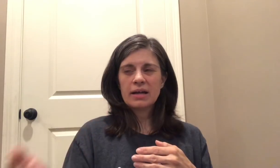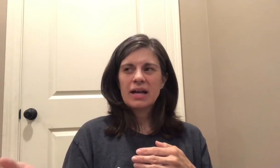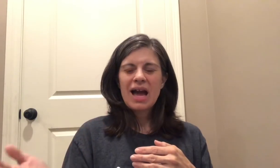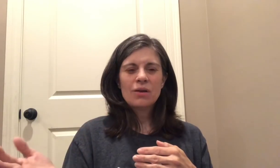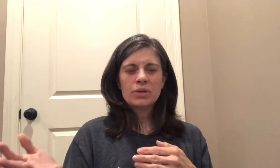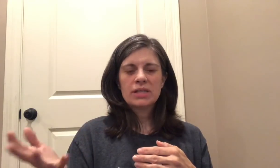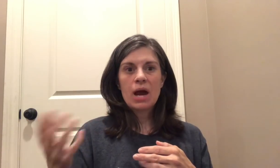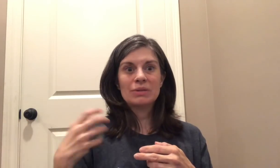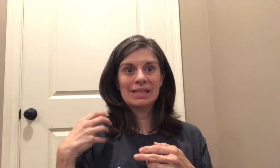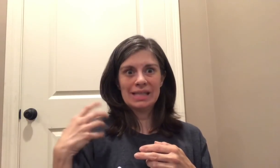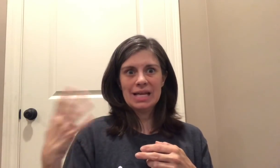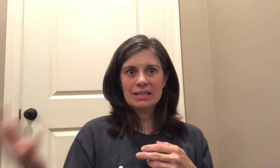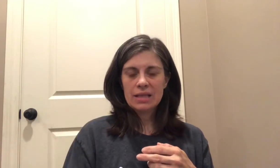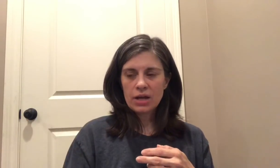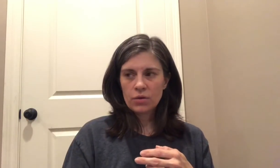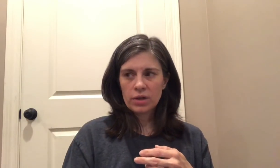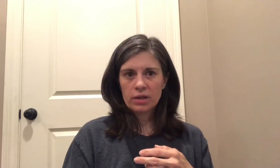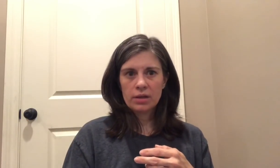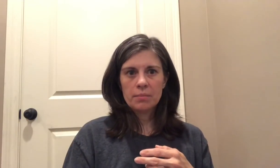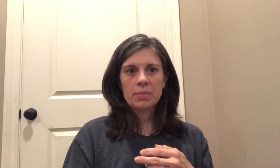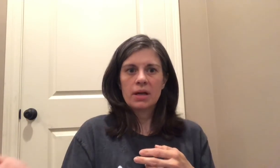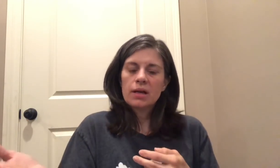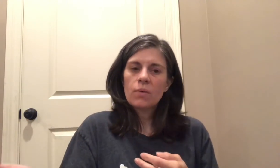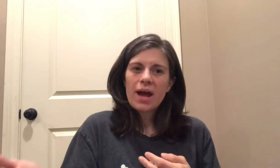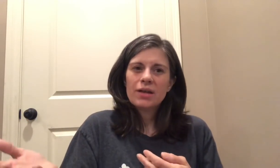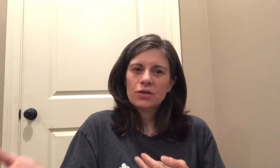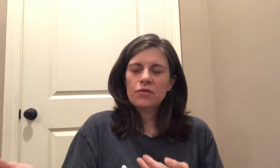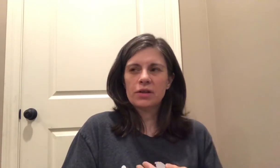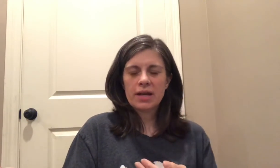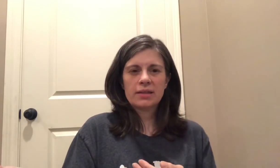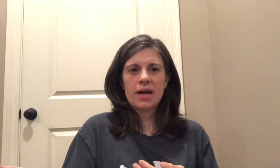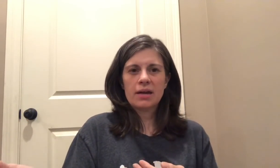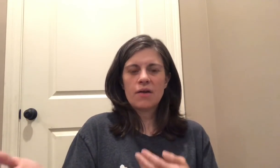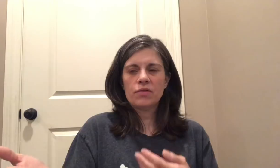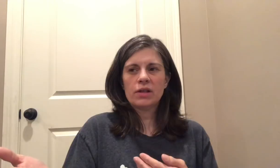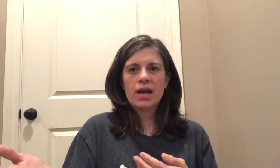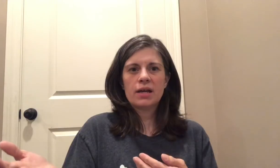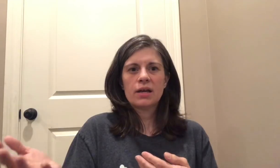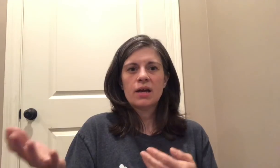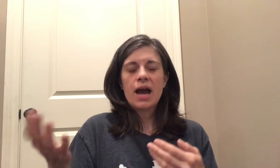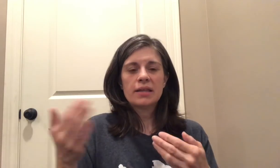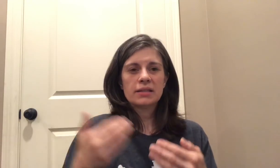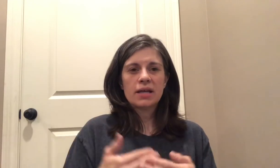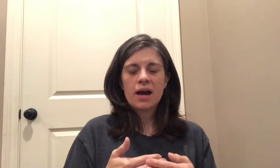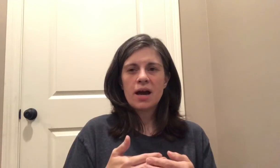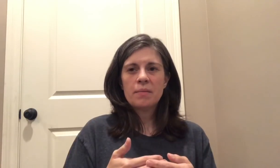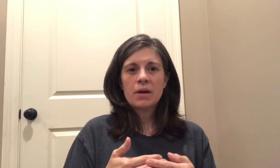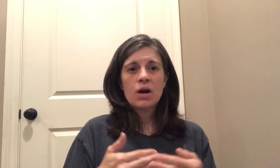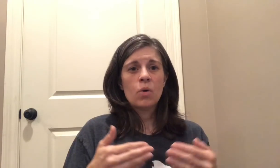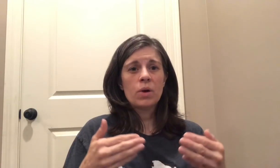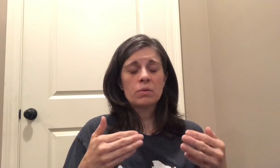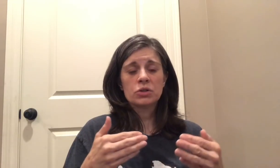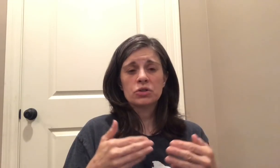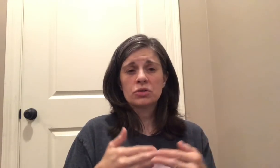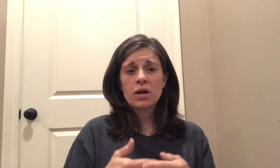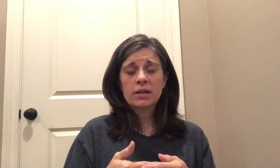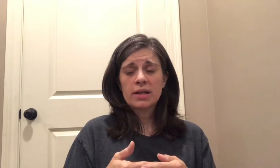I don't want to say I was led to that curriculum but in a way I do feel like that I feel like at the time we were struggling